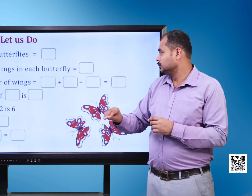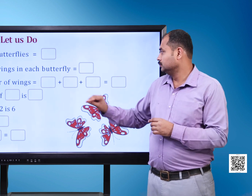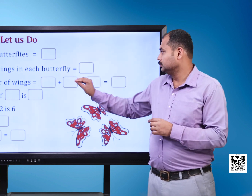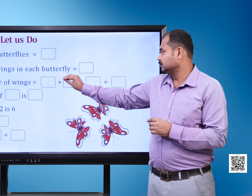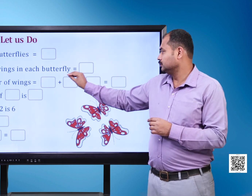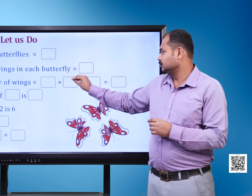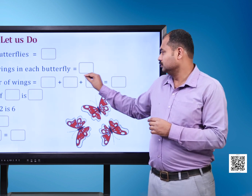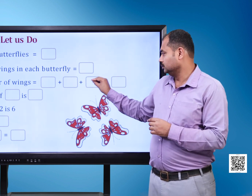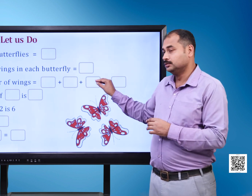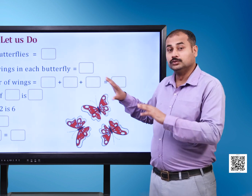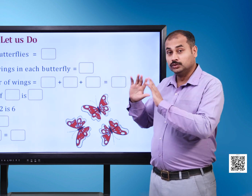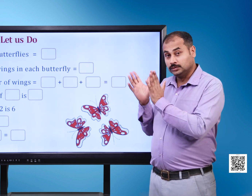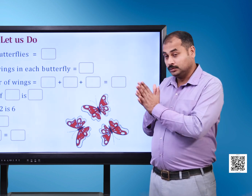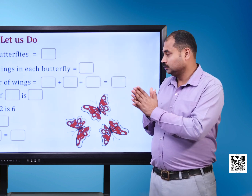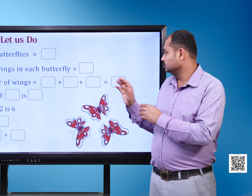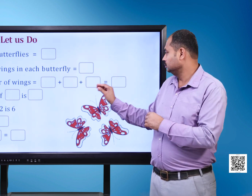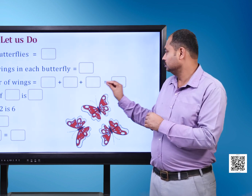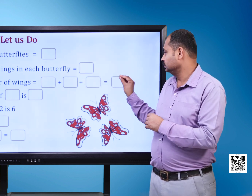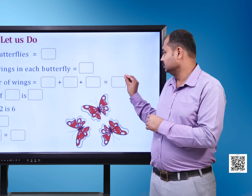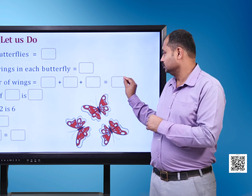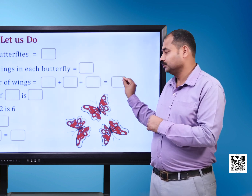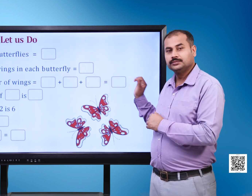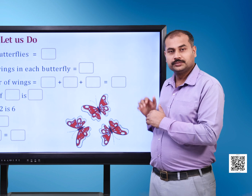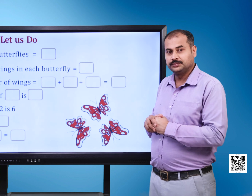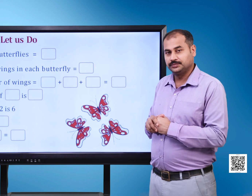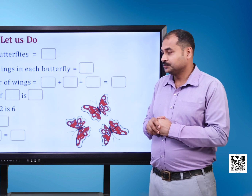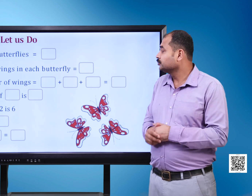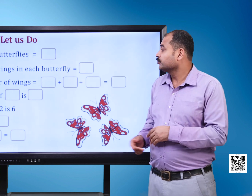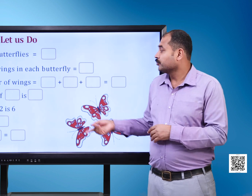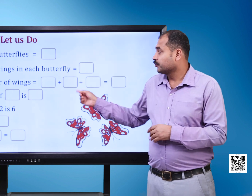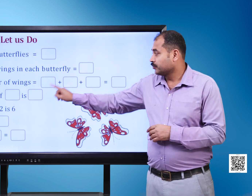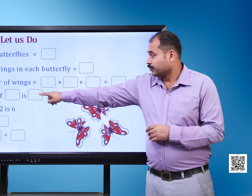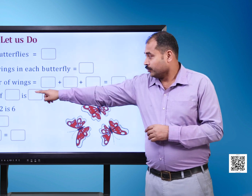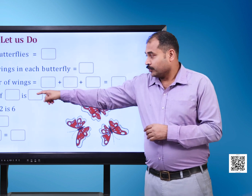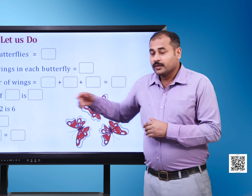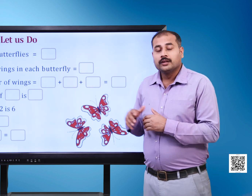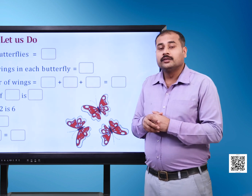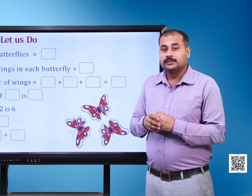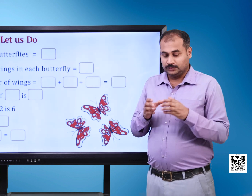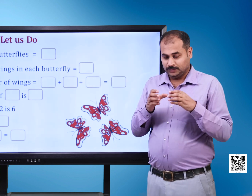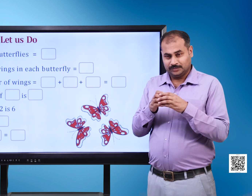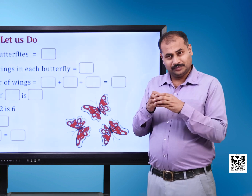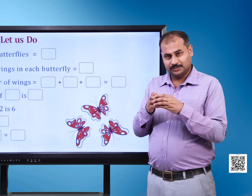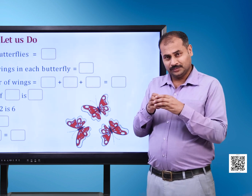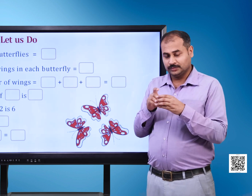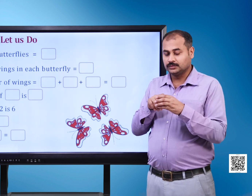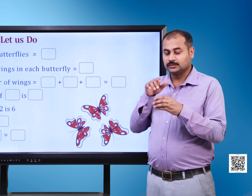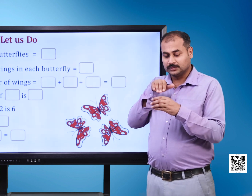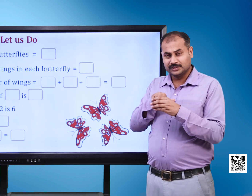blank Or three groups of blank is blank Blank times two is six